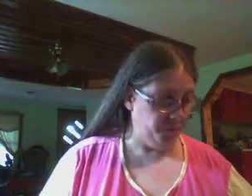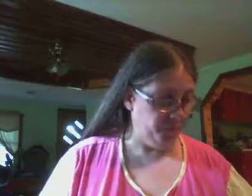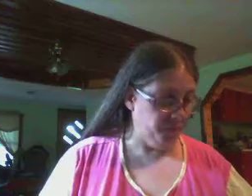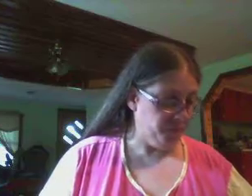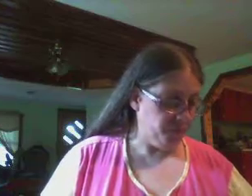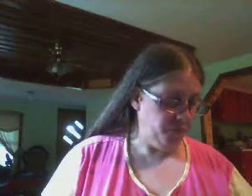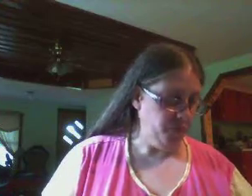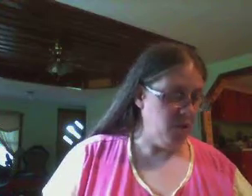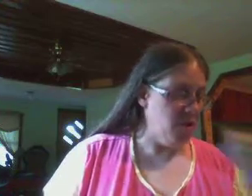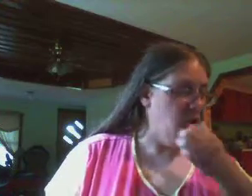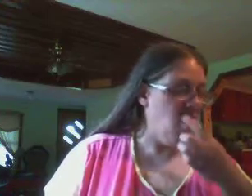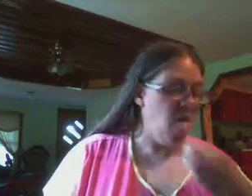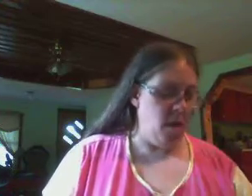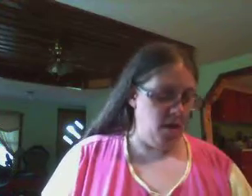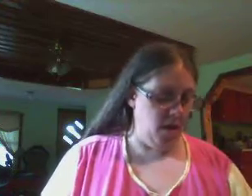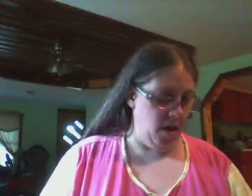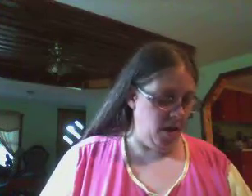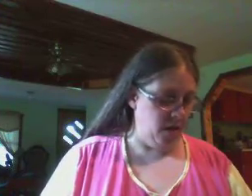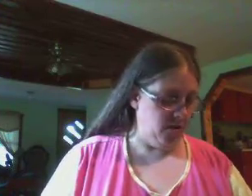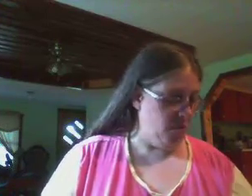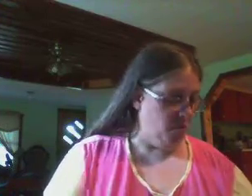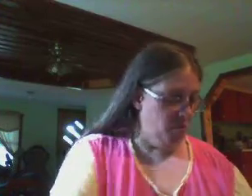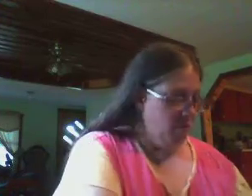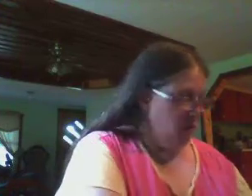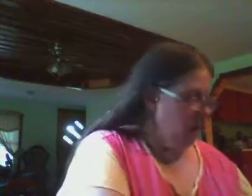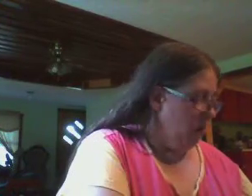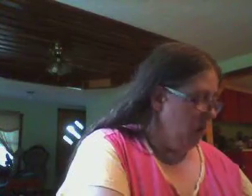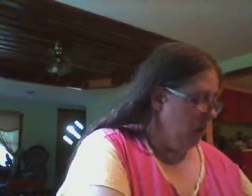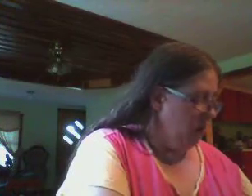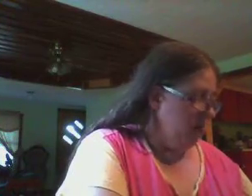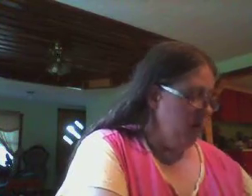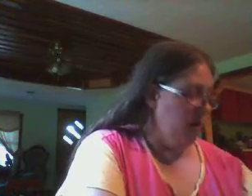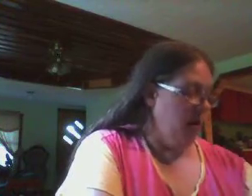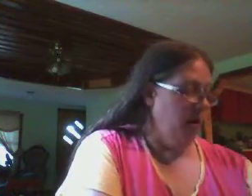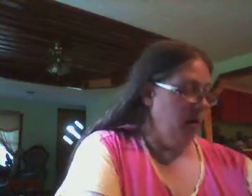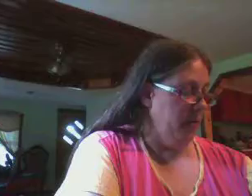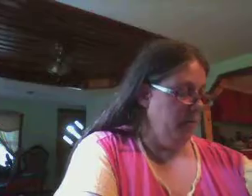and we are on number nine.